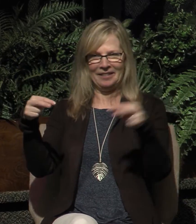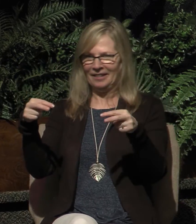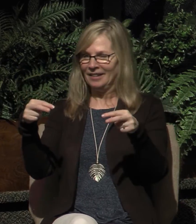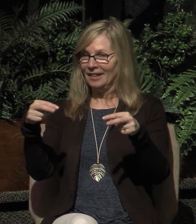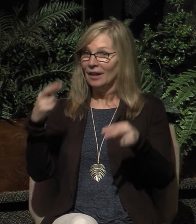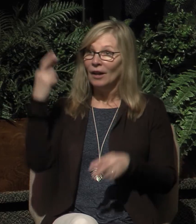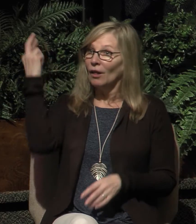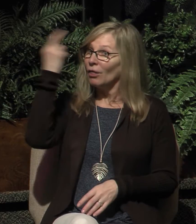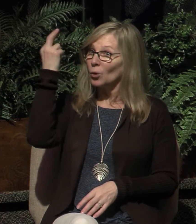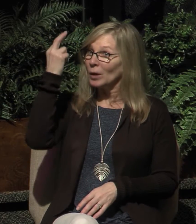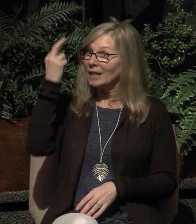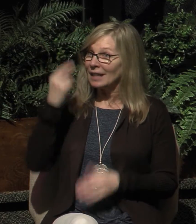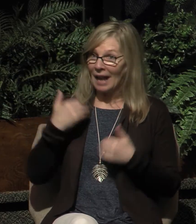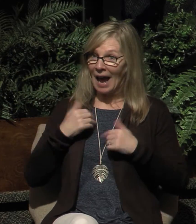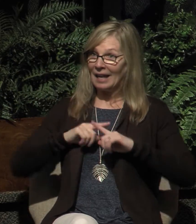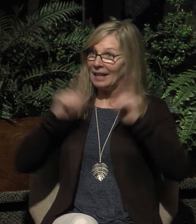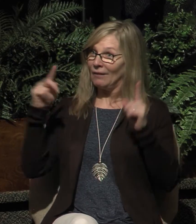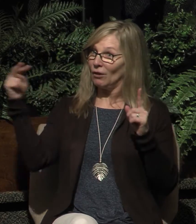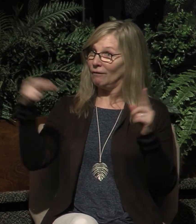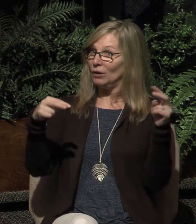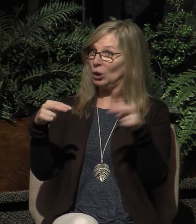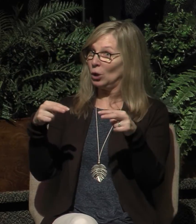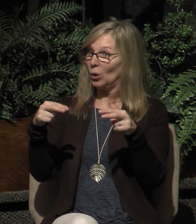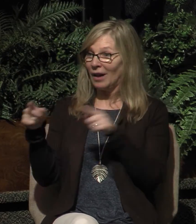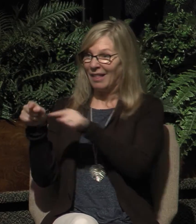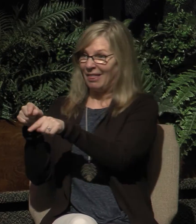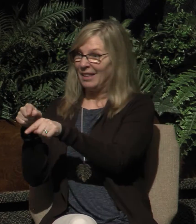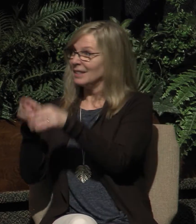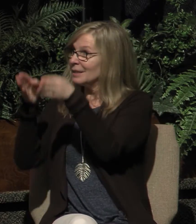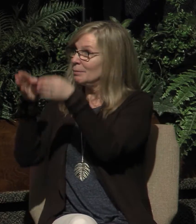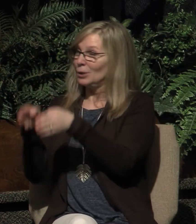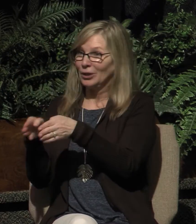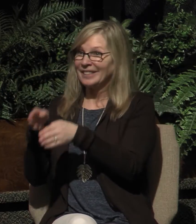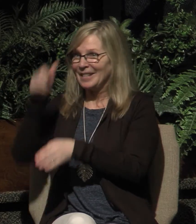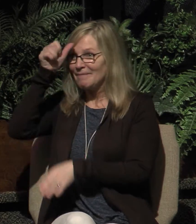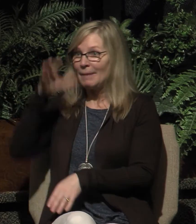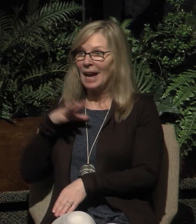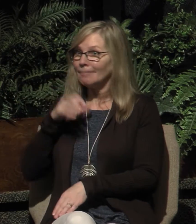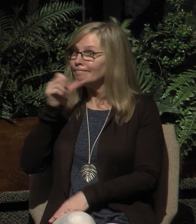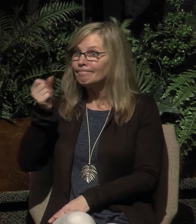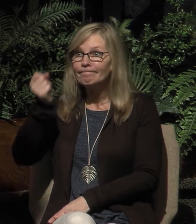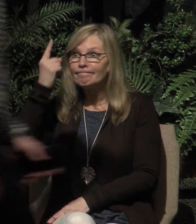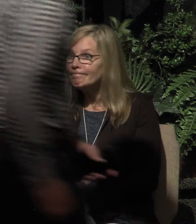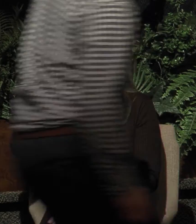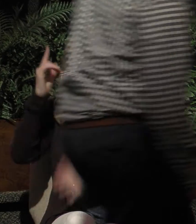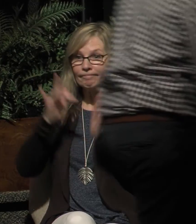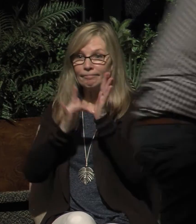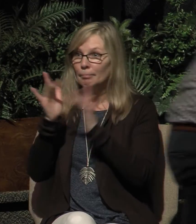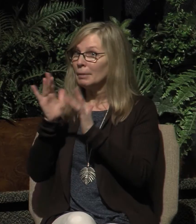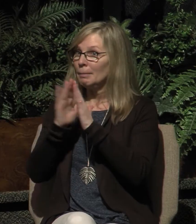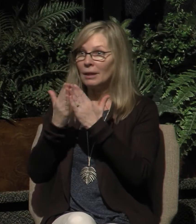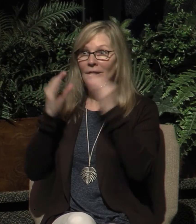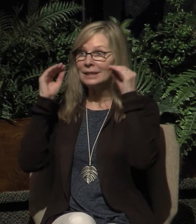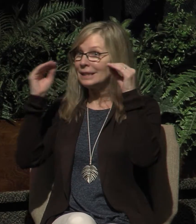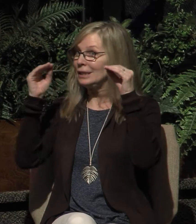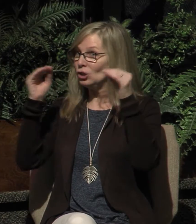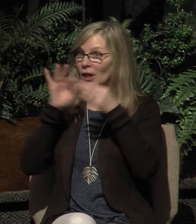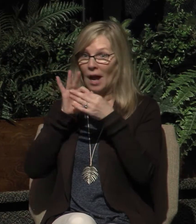so differently is because the first man did not understand the biblical teaching concerning church membership and how membership